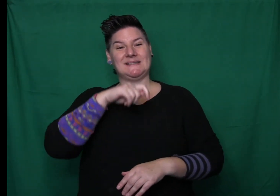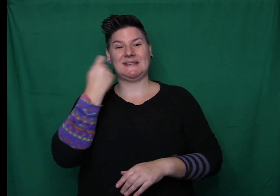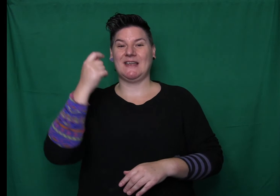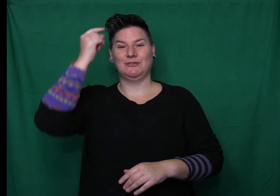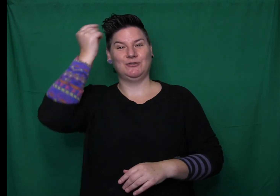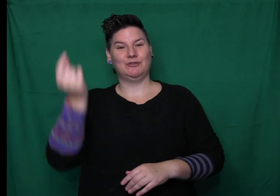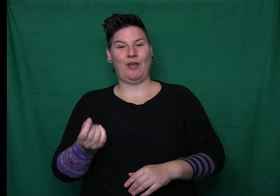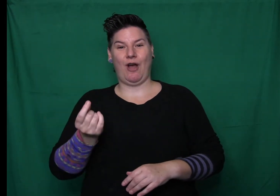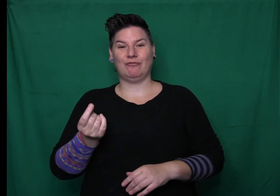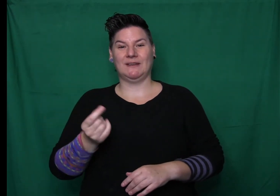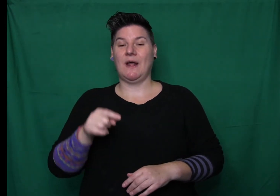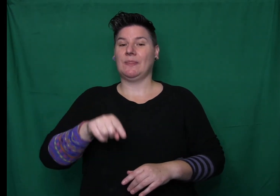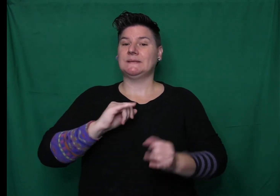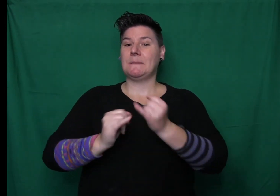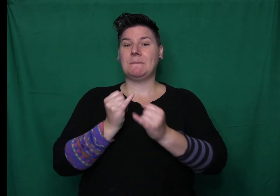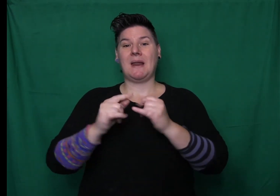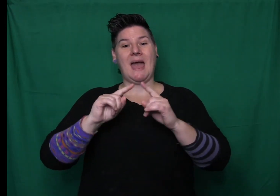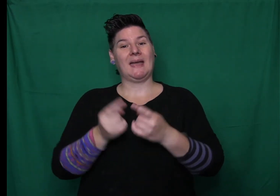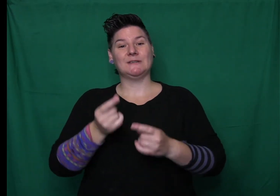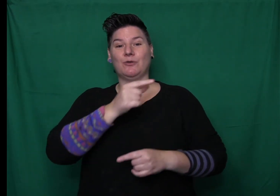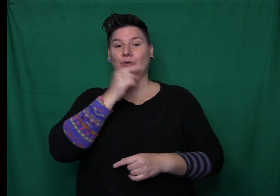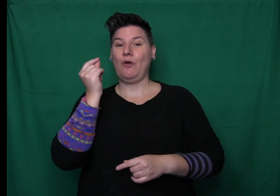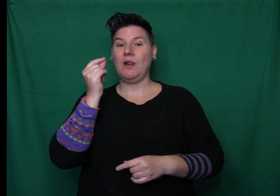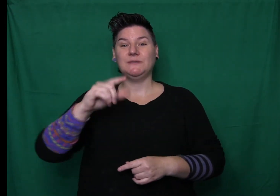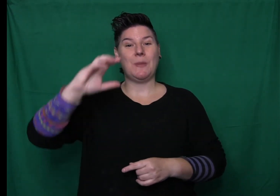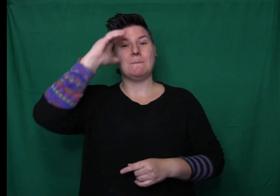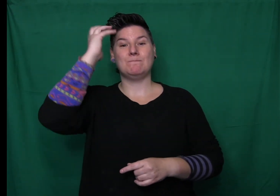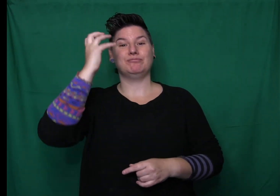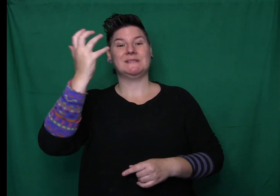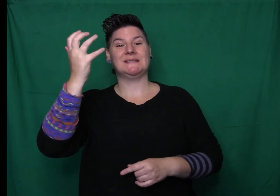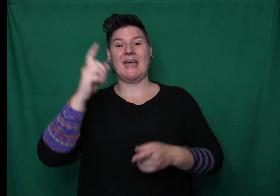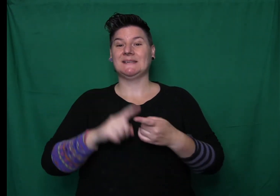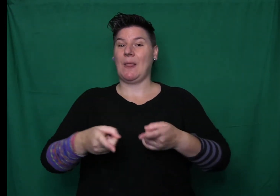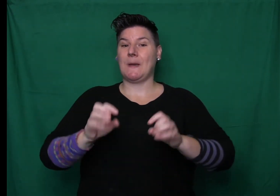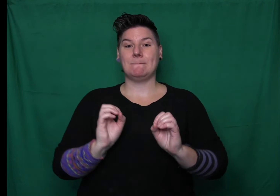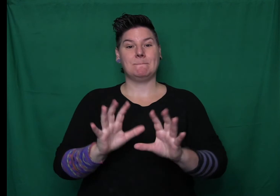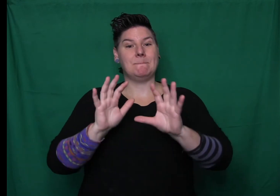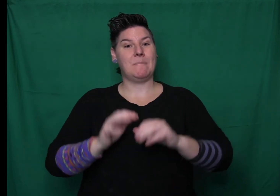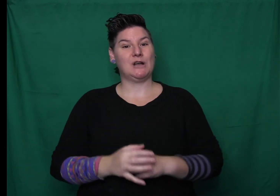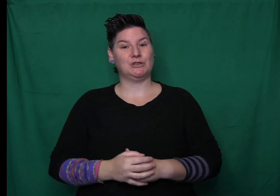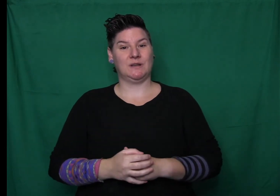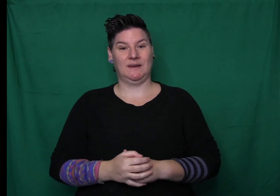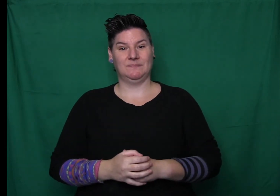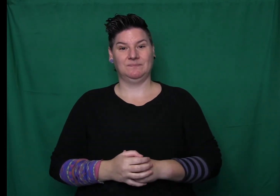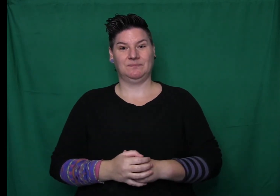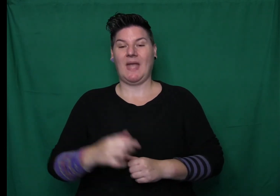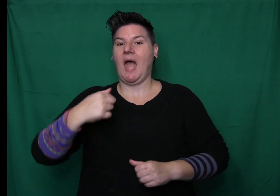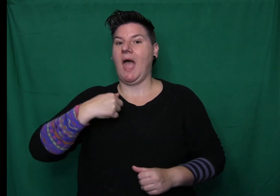And Gink the Great is following her. But the princess doesn't know that. The poor